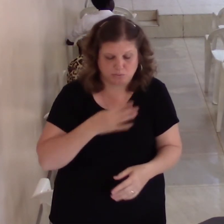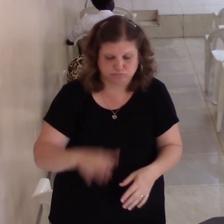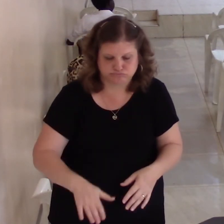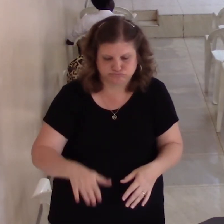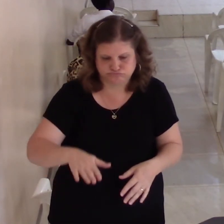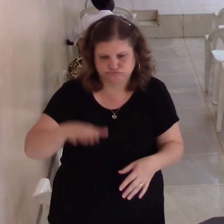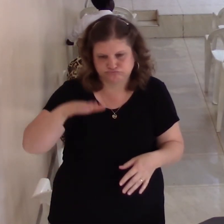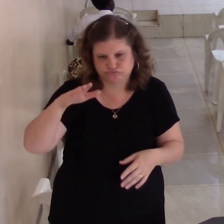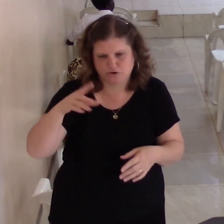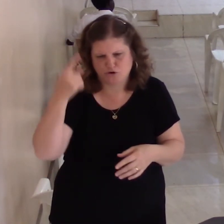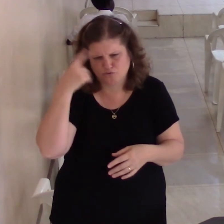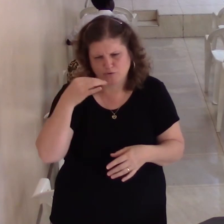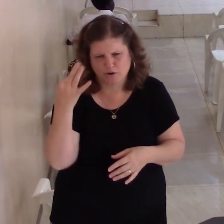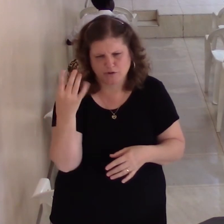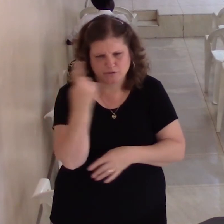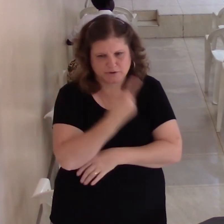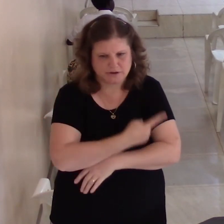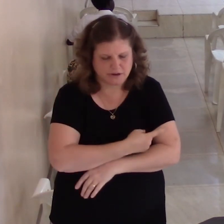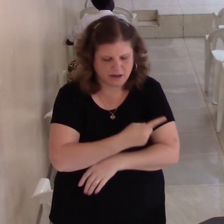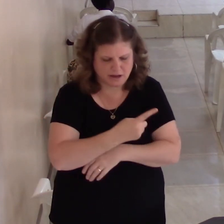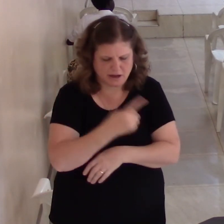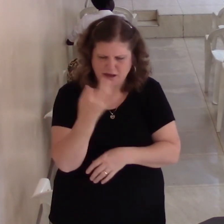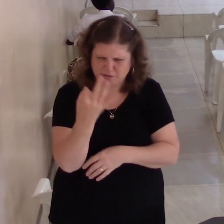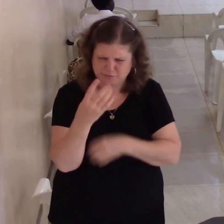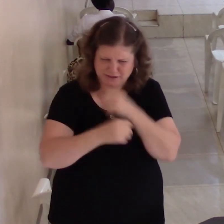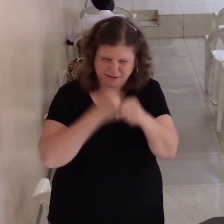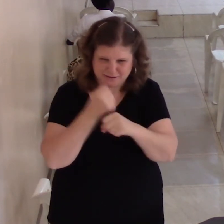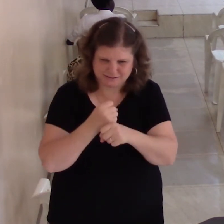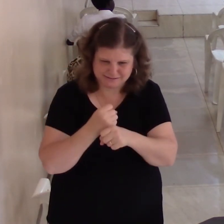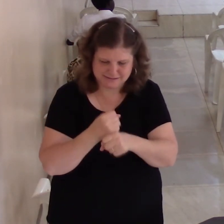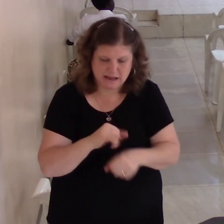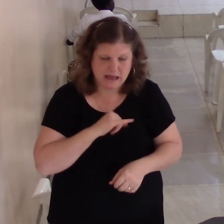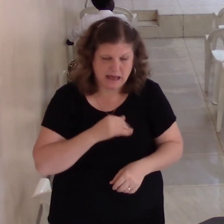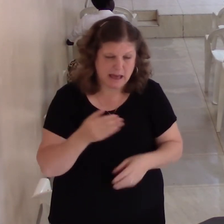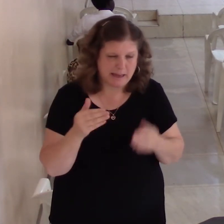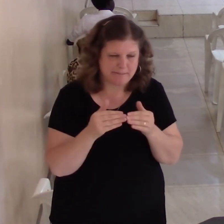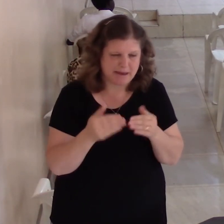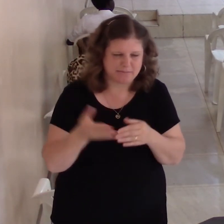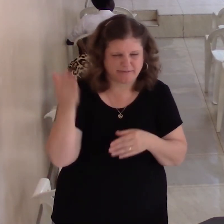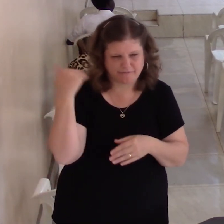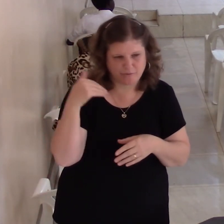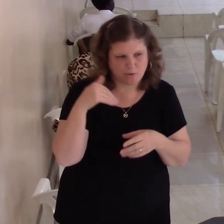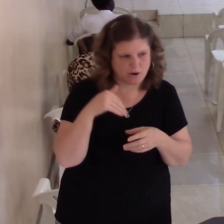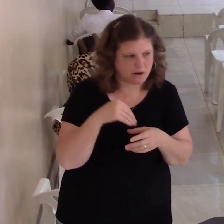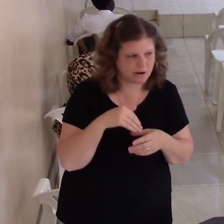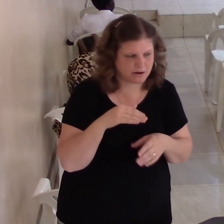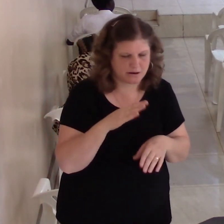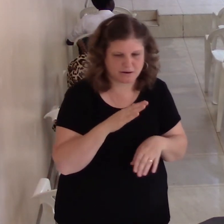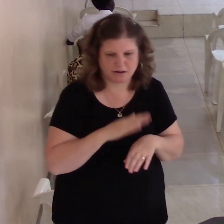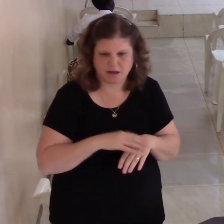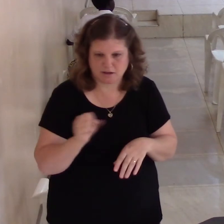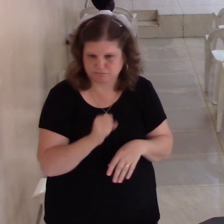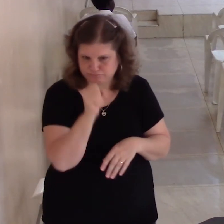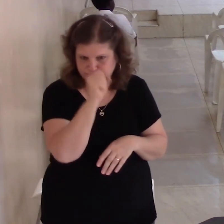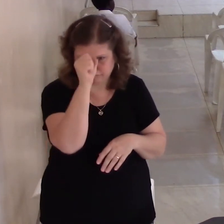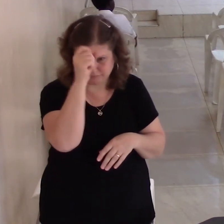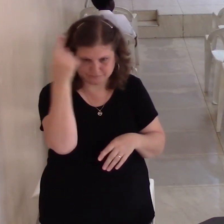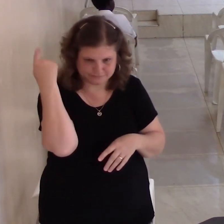I met him recently on a safari. Chris and I used to play basketball together and baseball together. I was just as good as him.